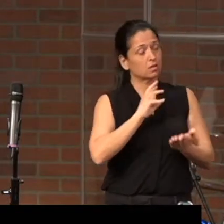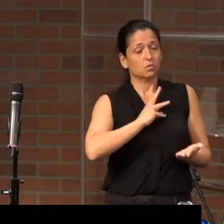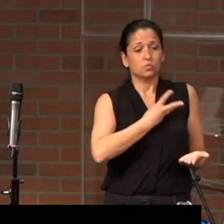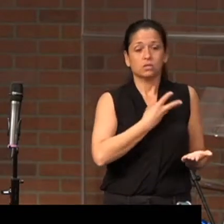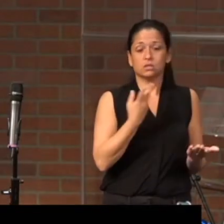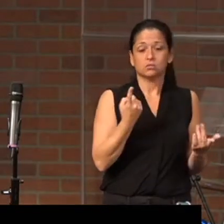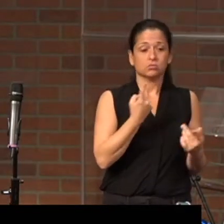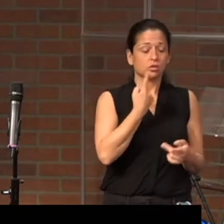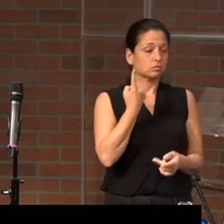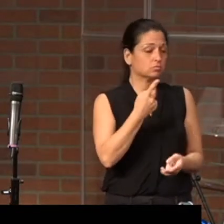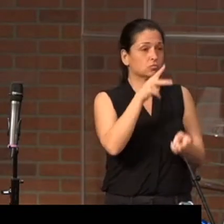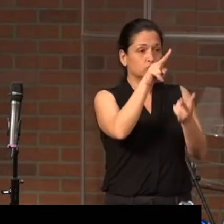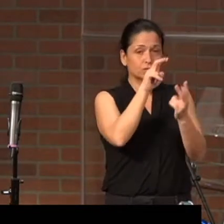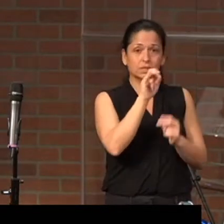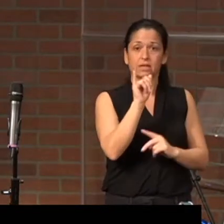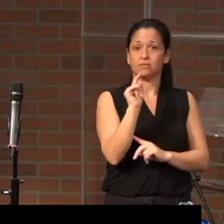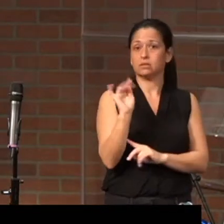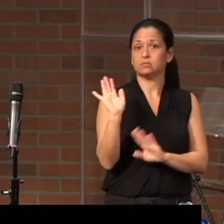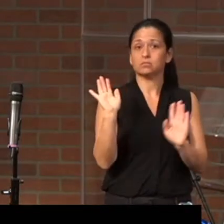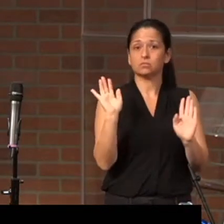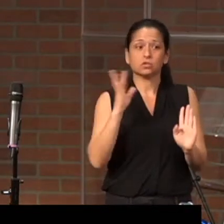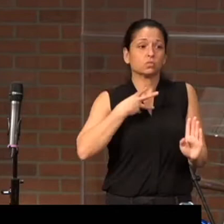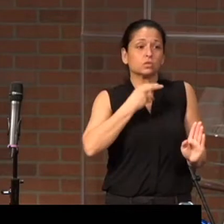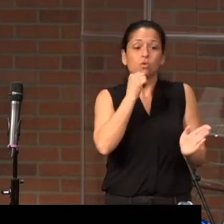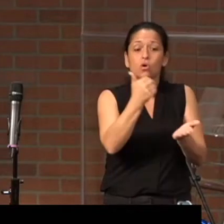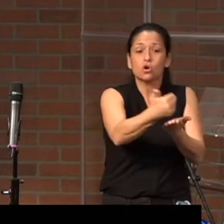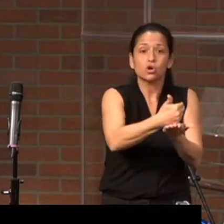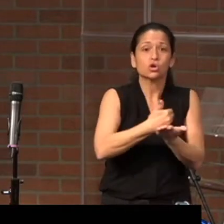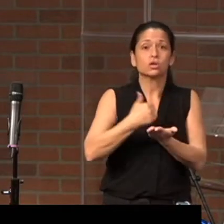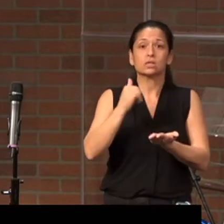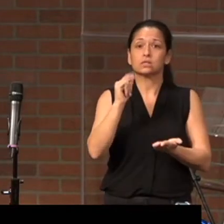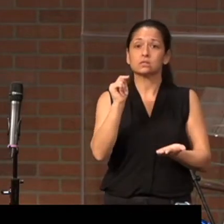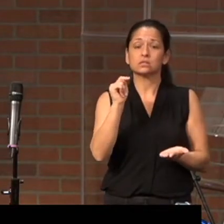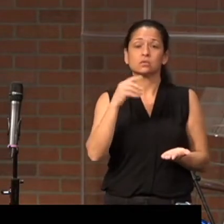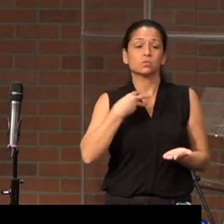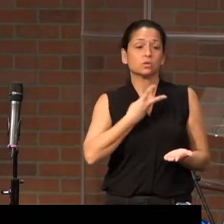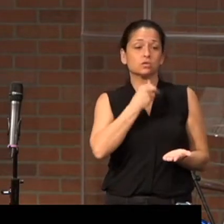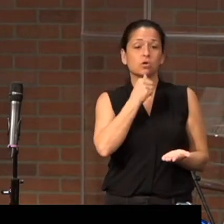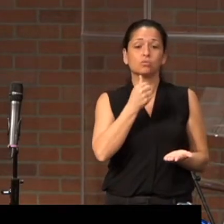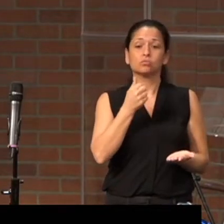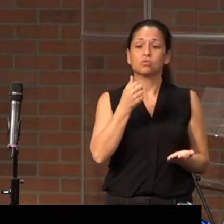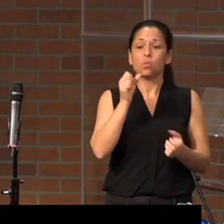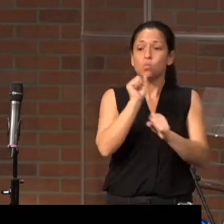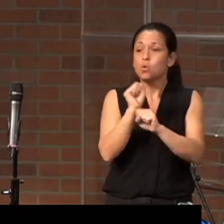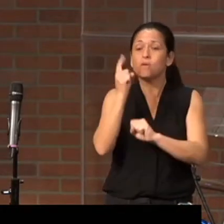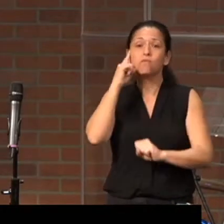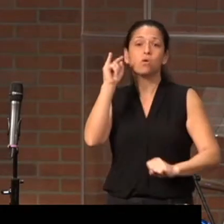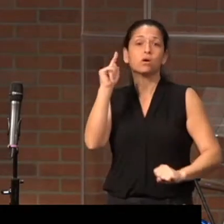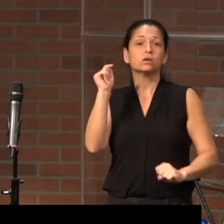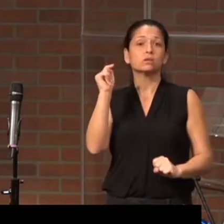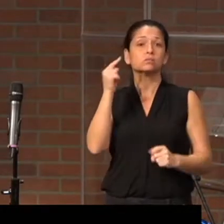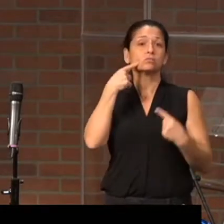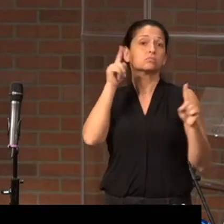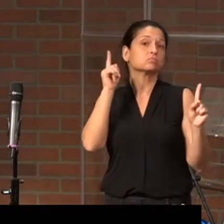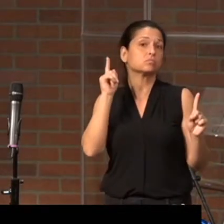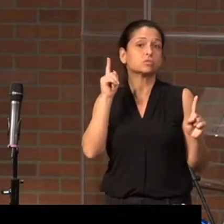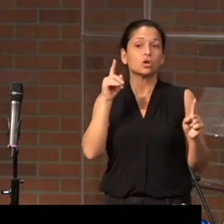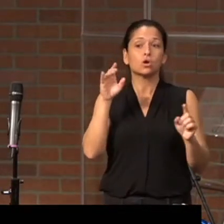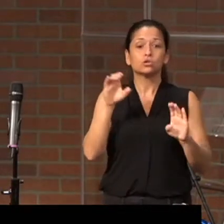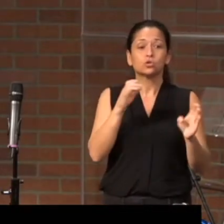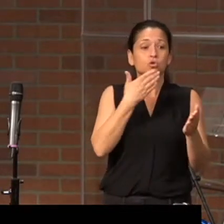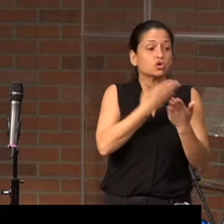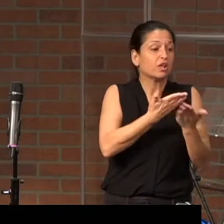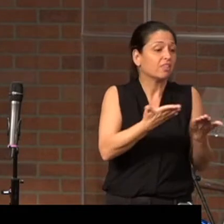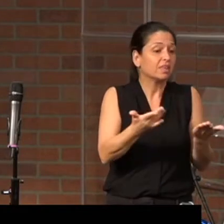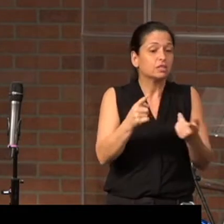we receive it. We don't earn it. We don't merit it. We don't try to do a bunch of good things to